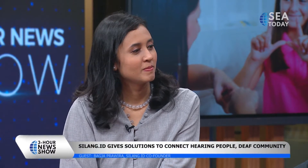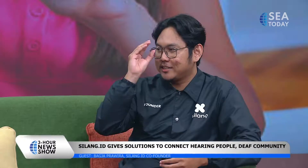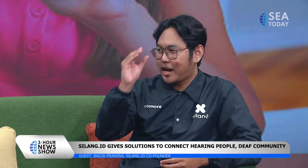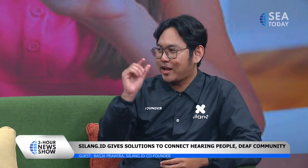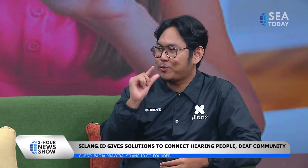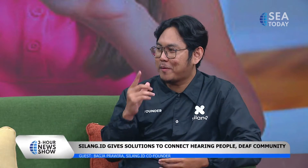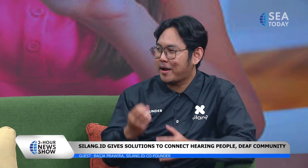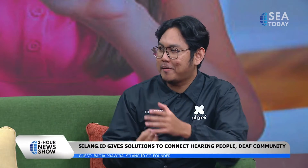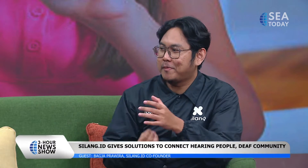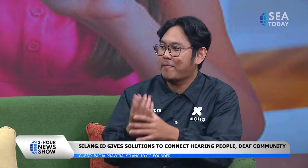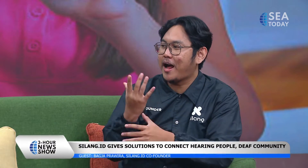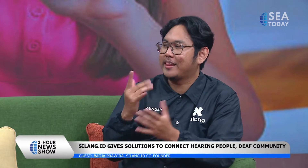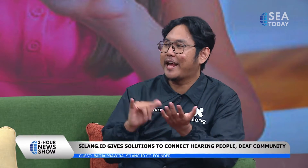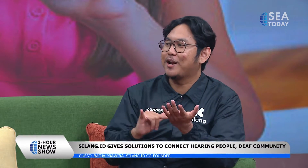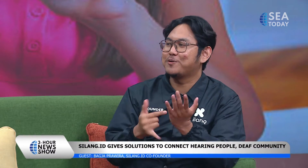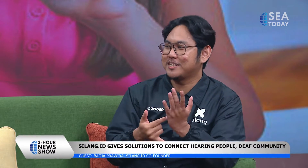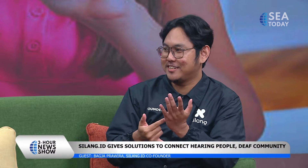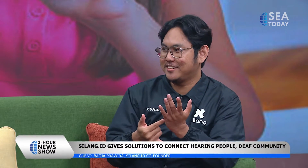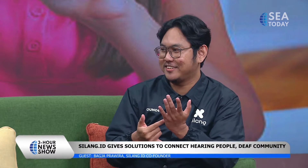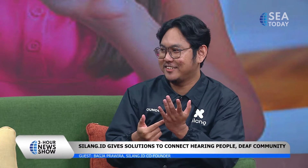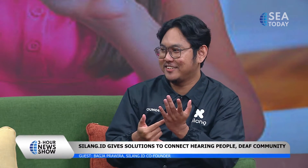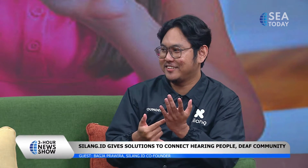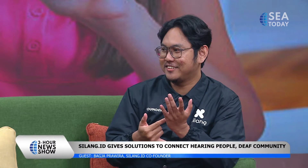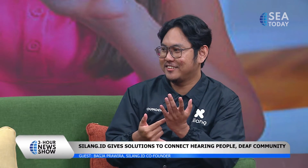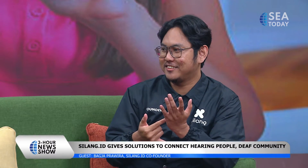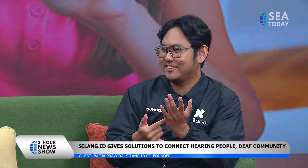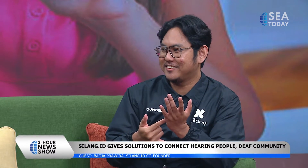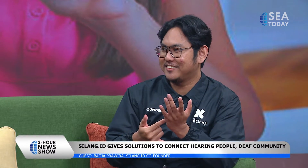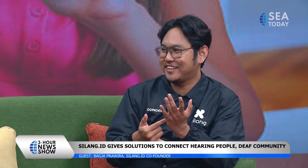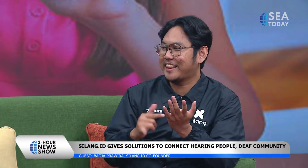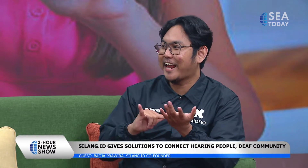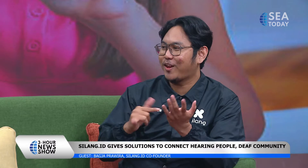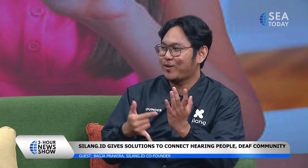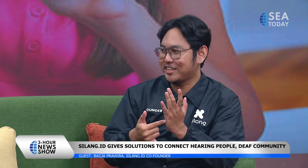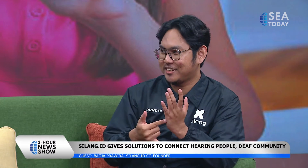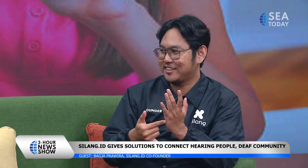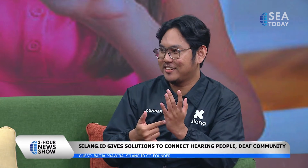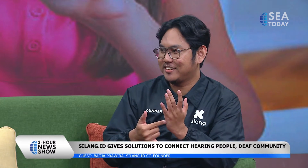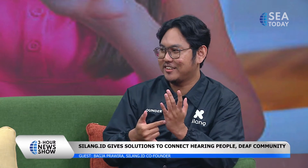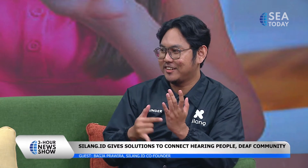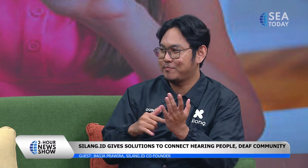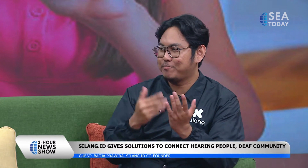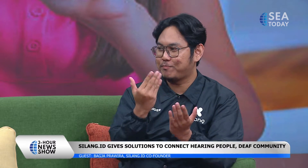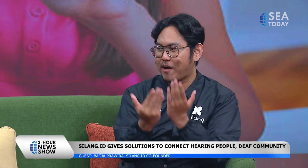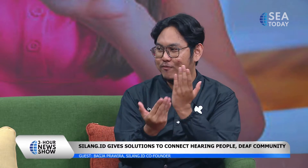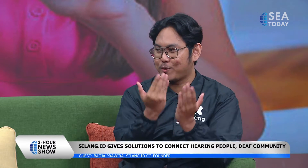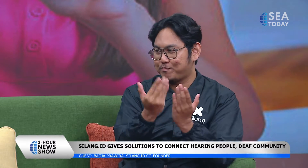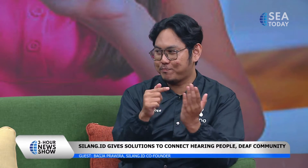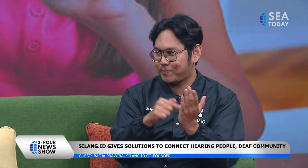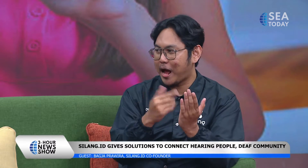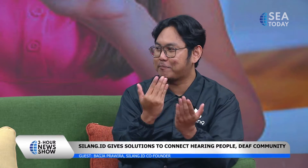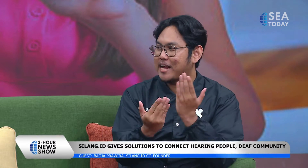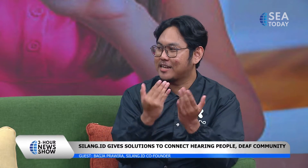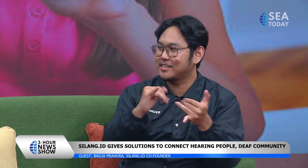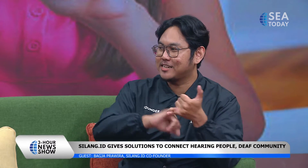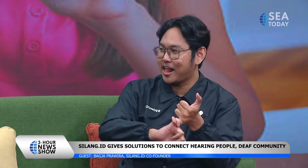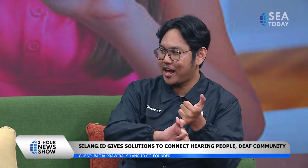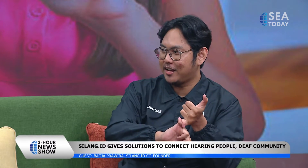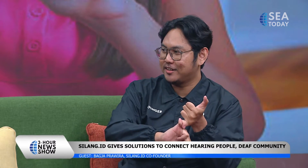so we have plan to to have to to further develop our our technology side in this platform so